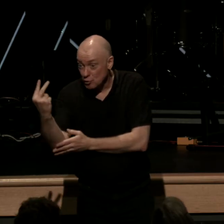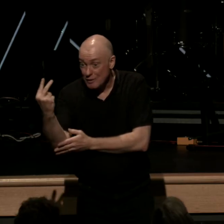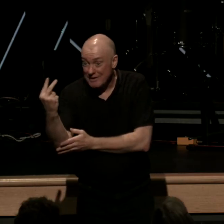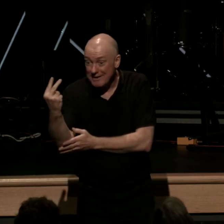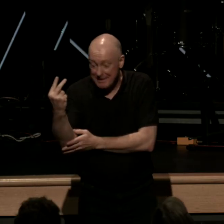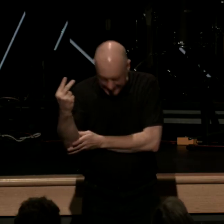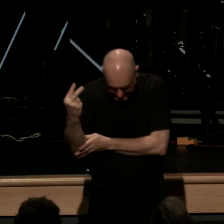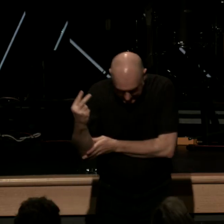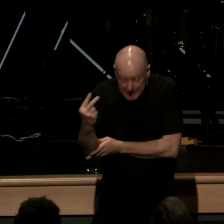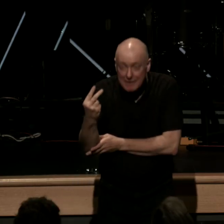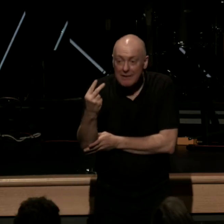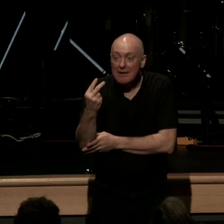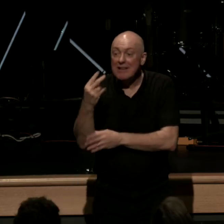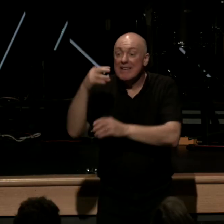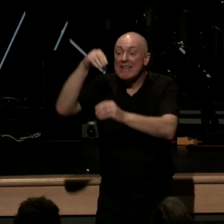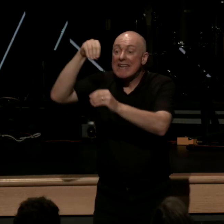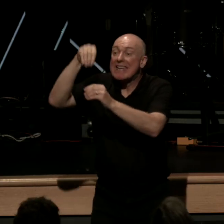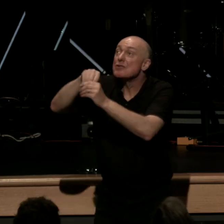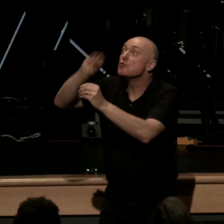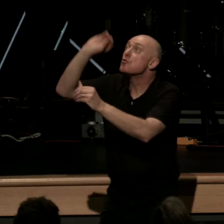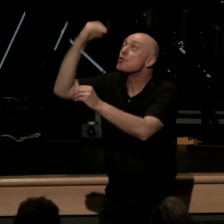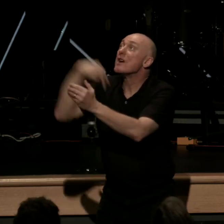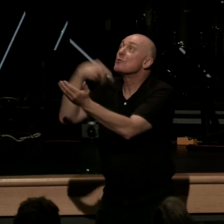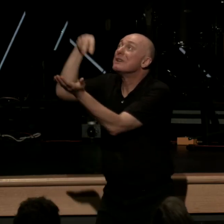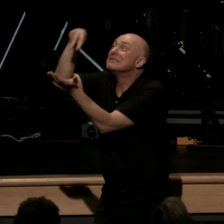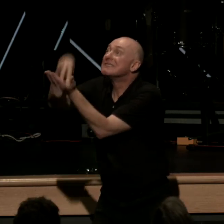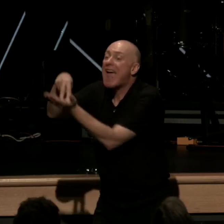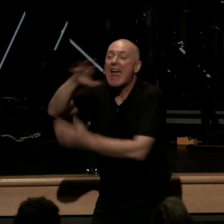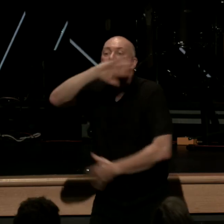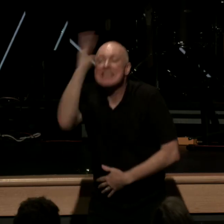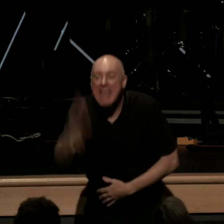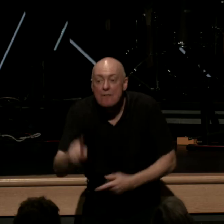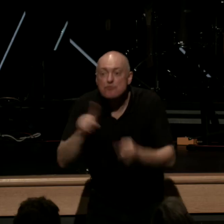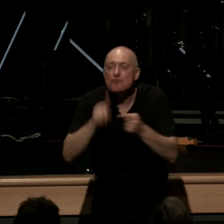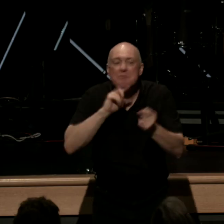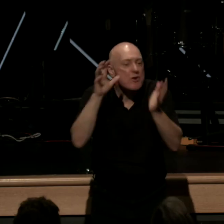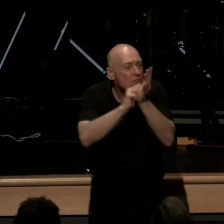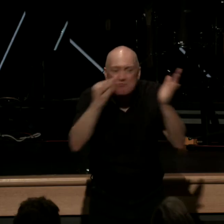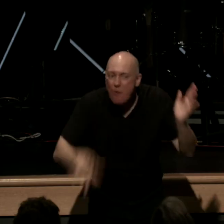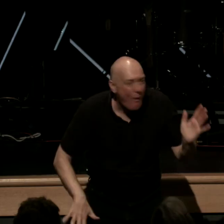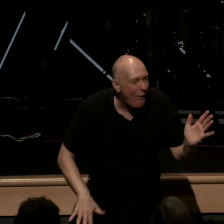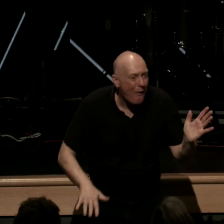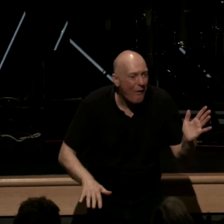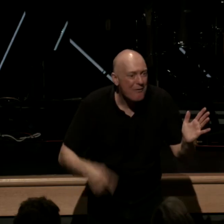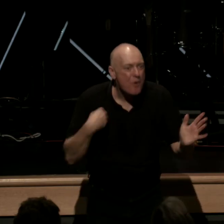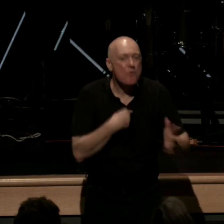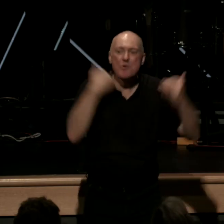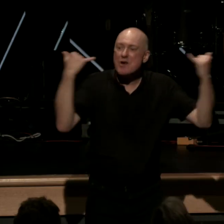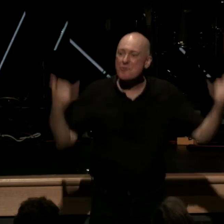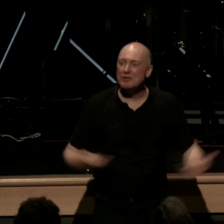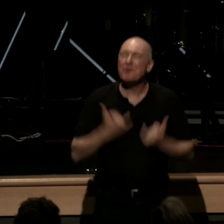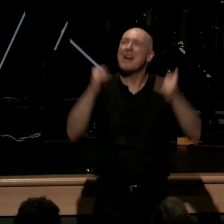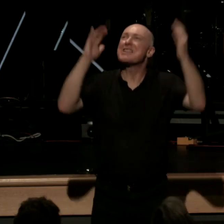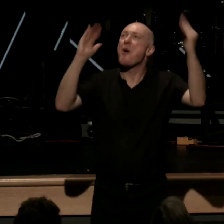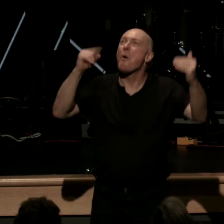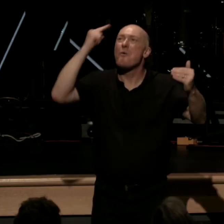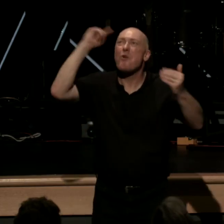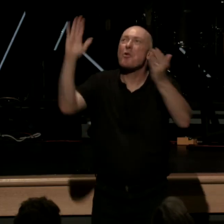into this grace in which we stand never to be removed from that and we rejoice in hope of the glory of God and we rejoice